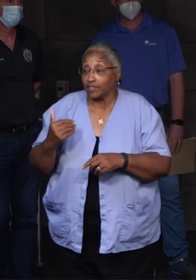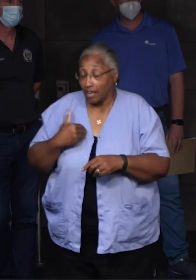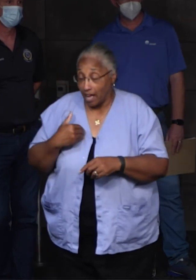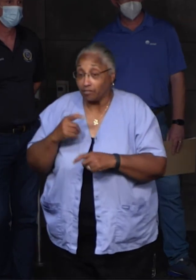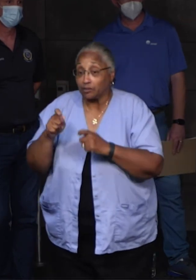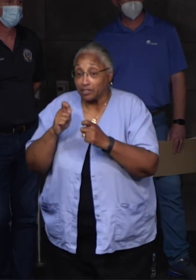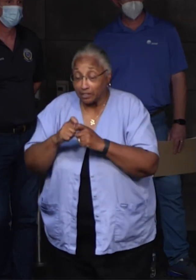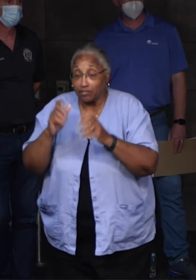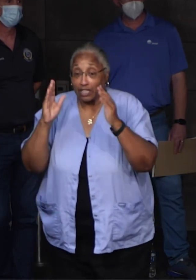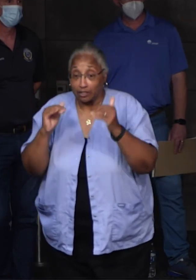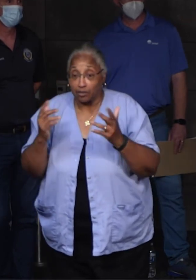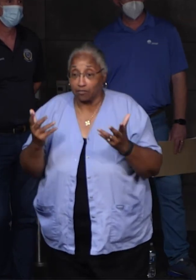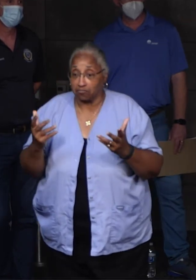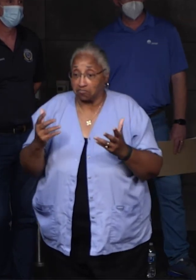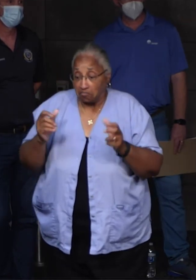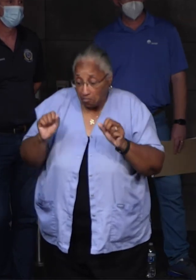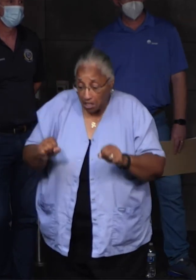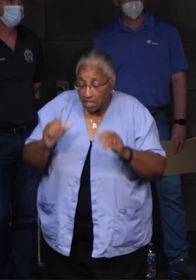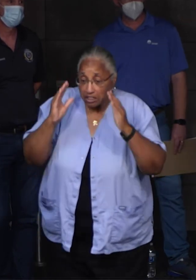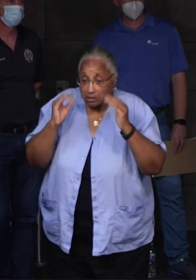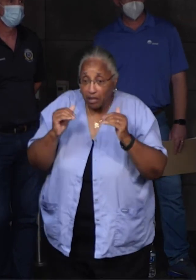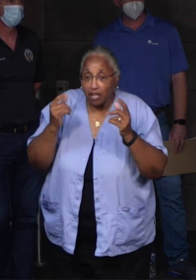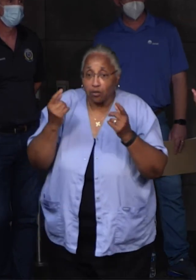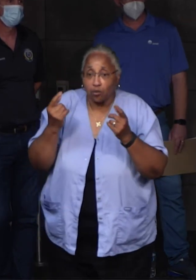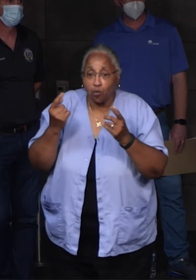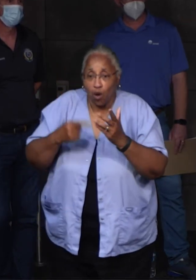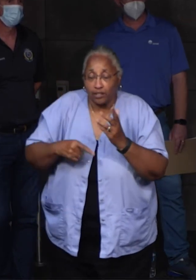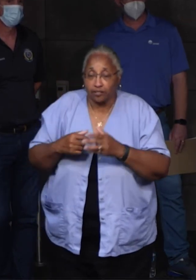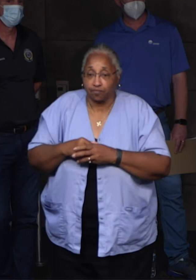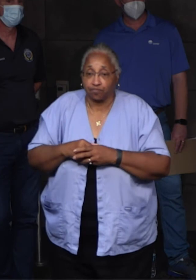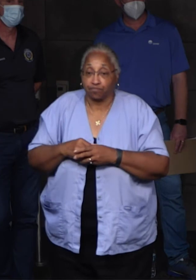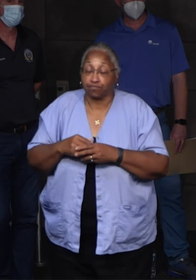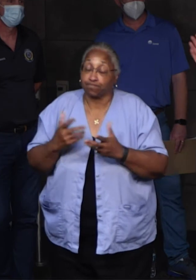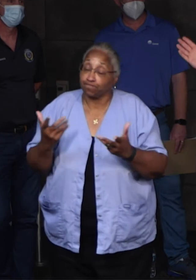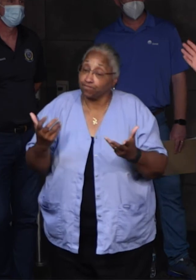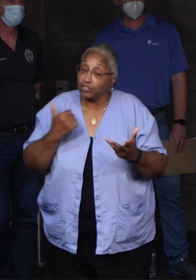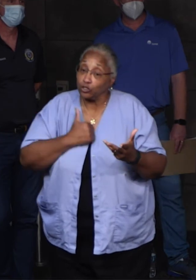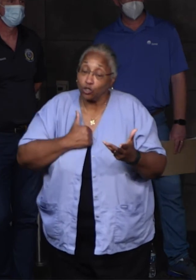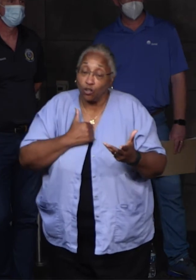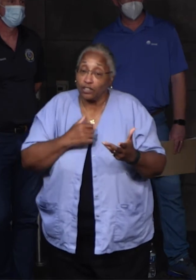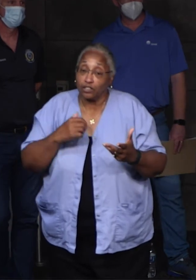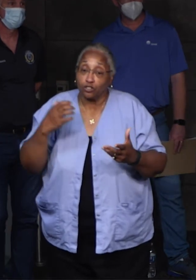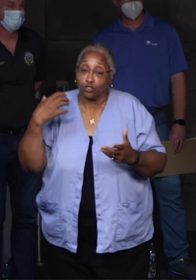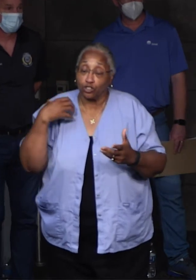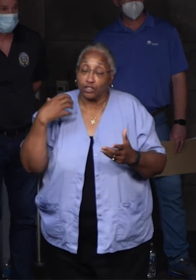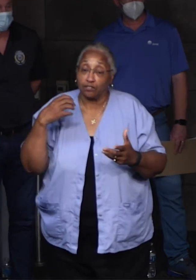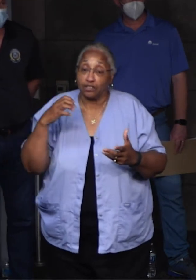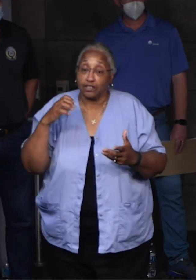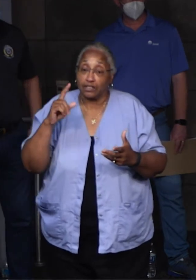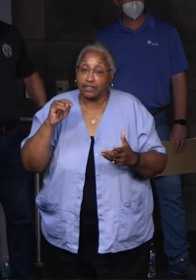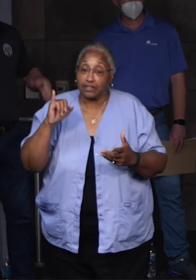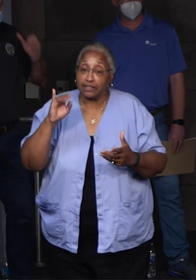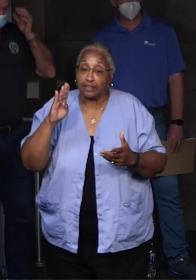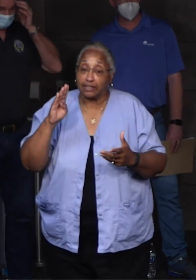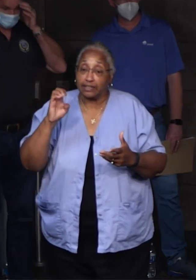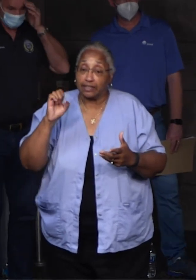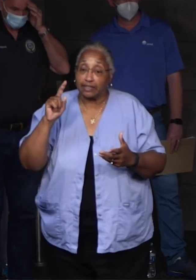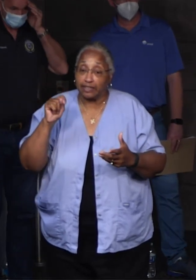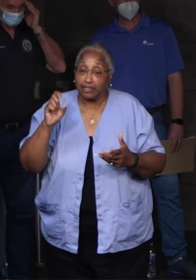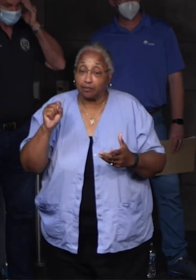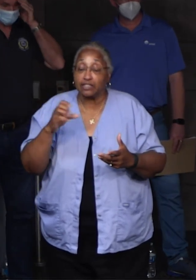what can you expect? Unfortunately, as Chief Tibbetts and West Bank Fire Chief